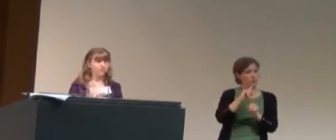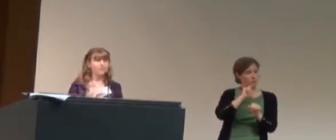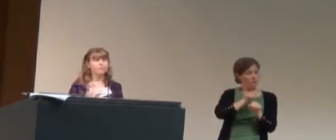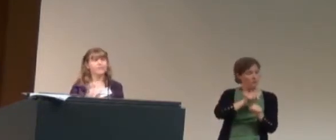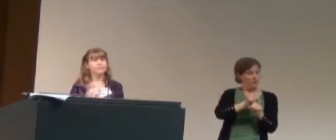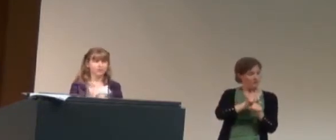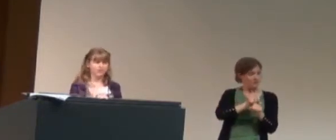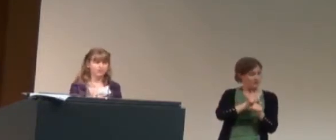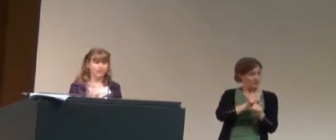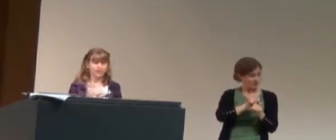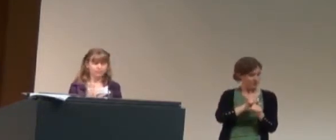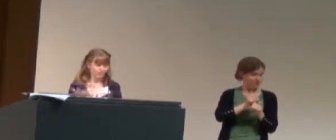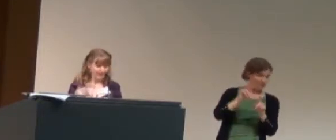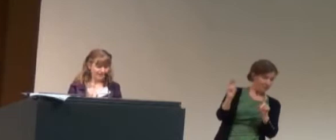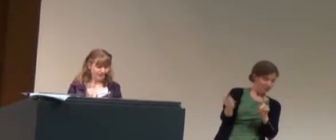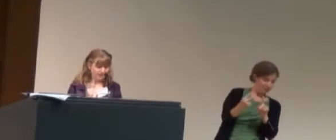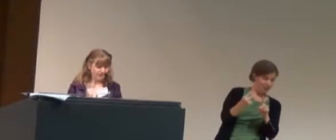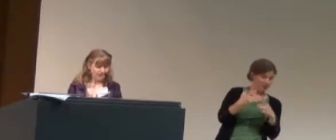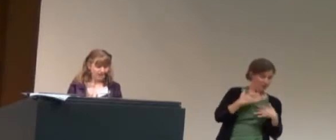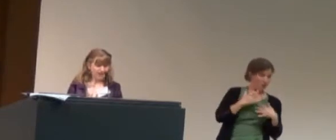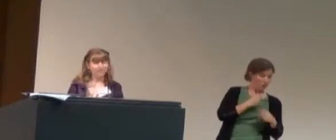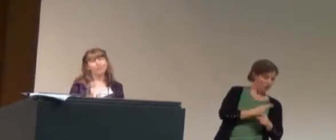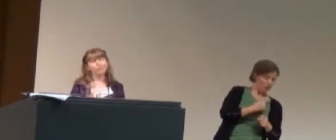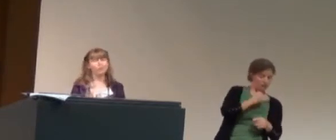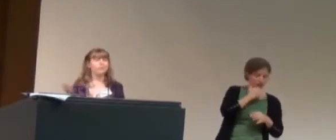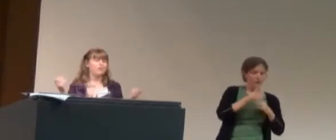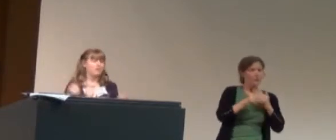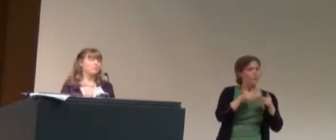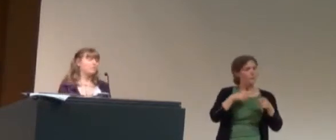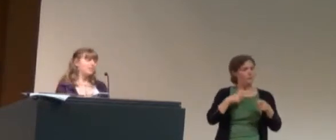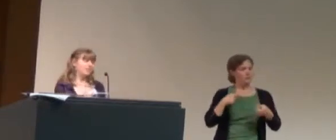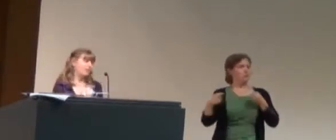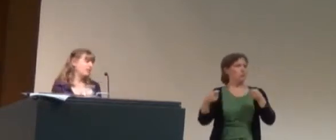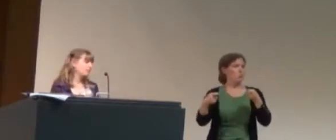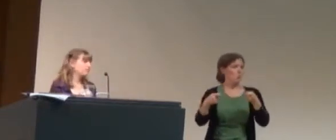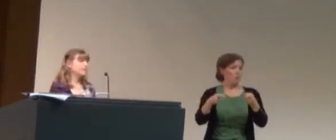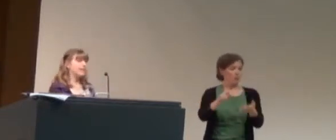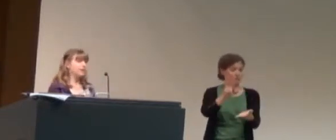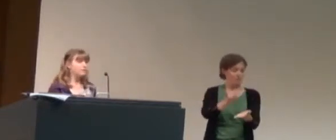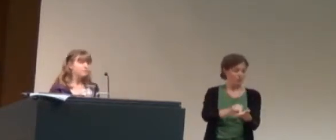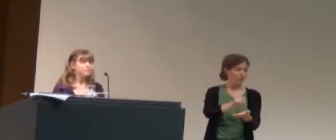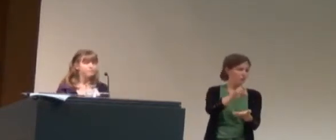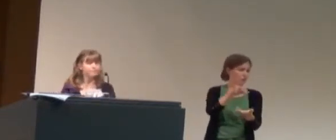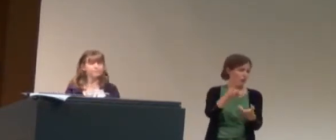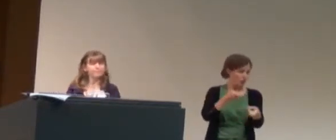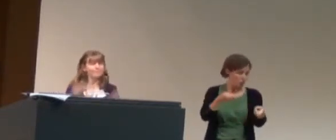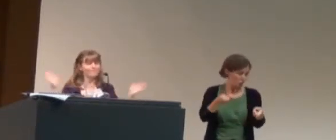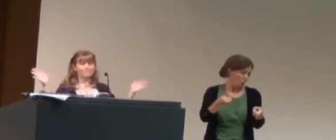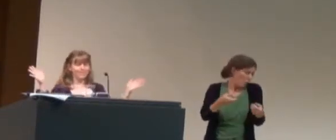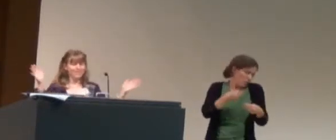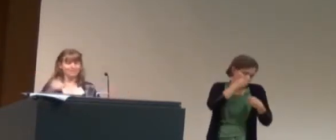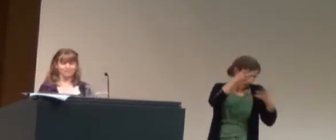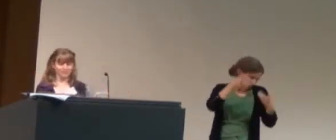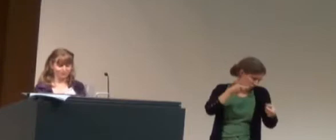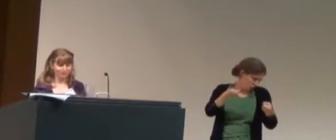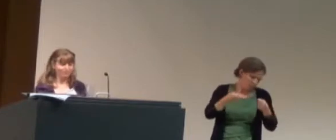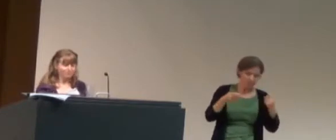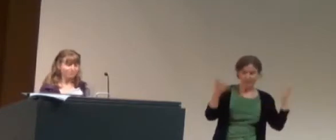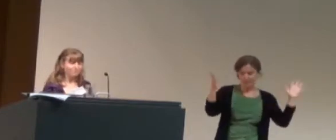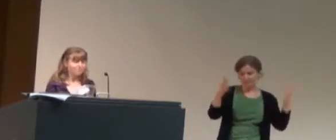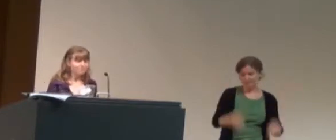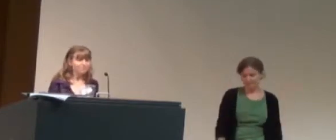how you want your stuff to be perceived by the masses. And the control of the material that you desire. That's it.